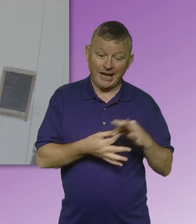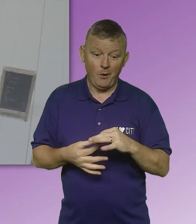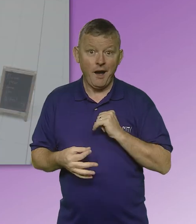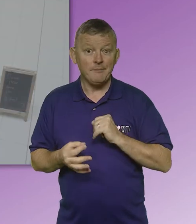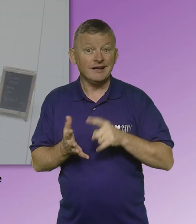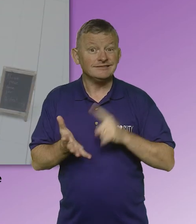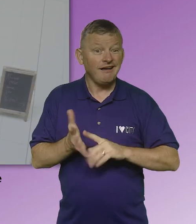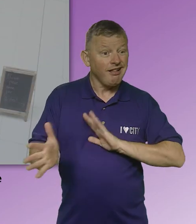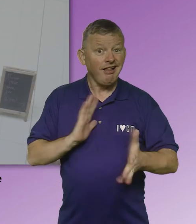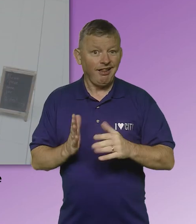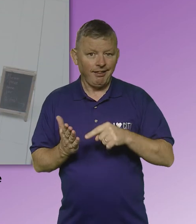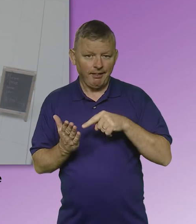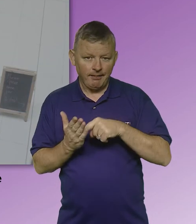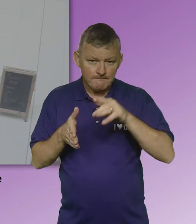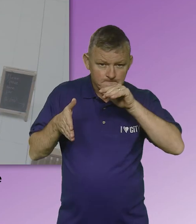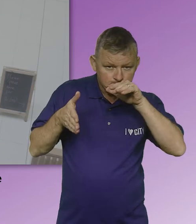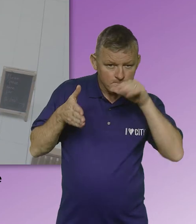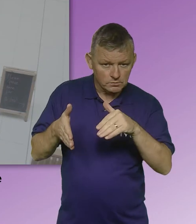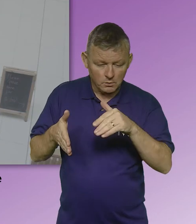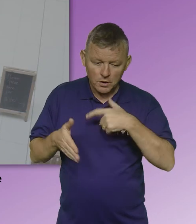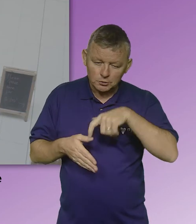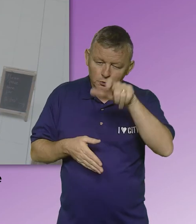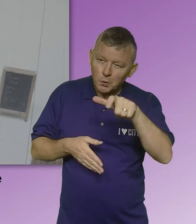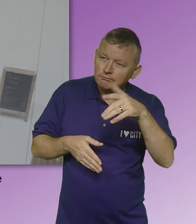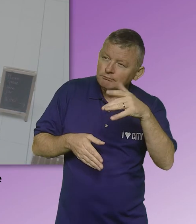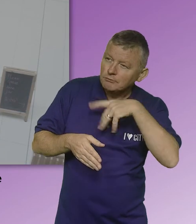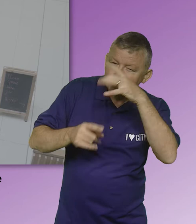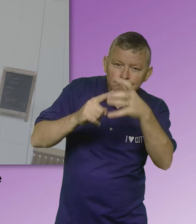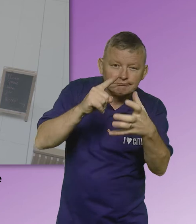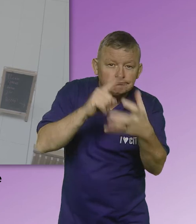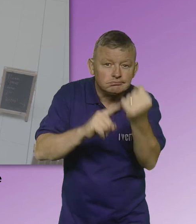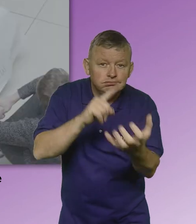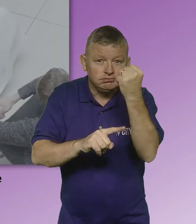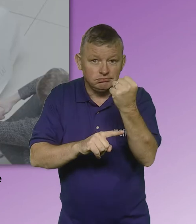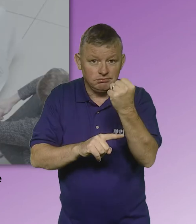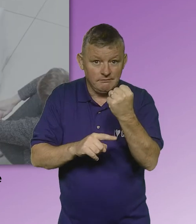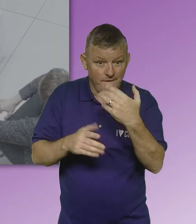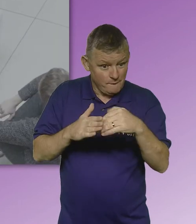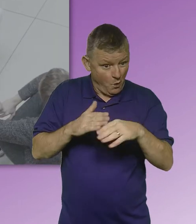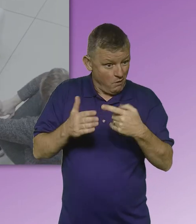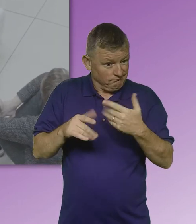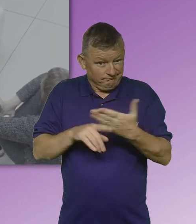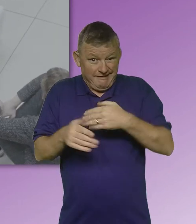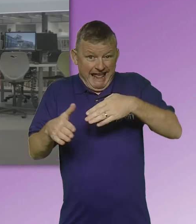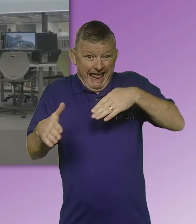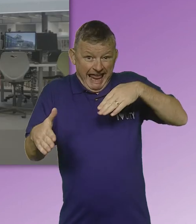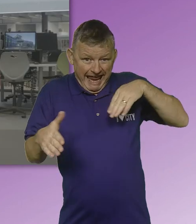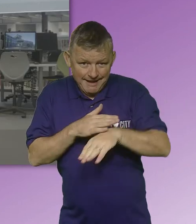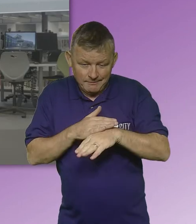Our BSL Action Plan focuses on the whole of the student journey from pre-entry through to graduation and beyond.